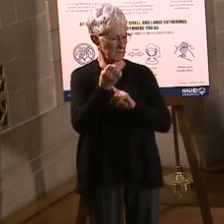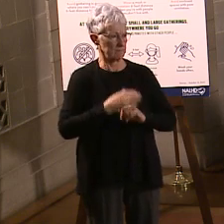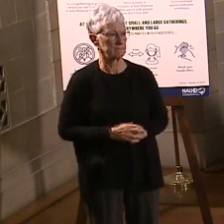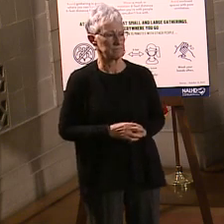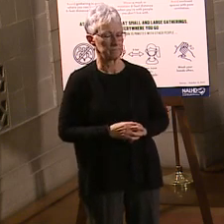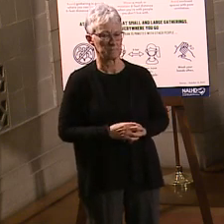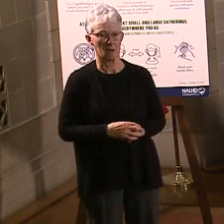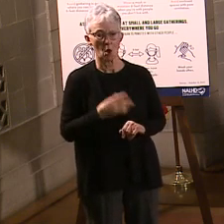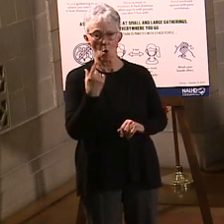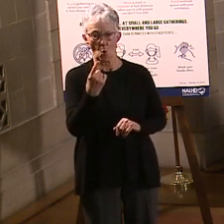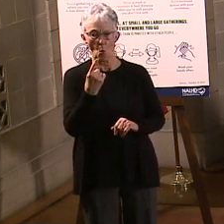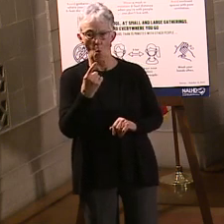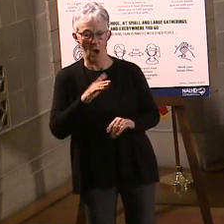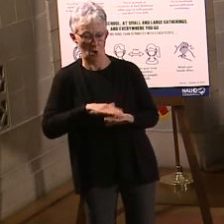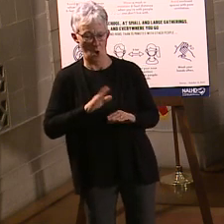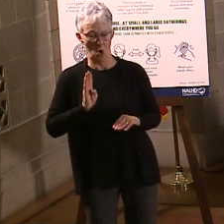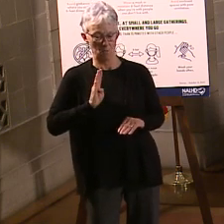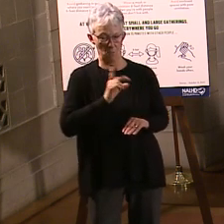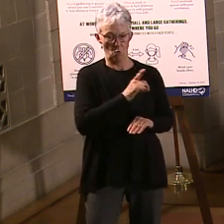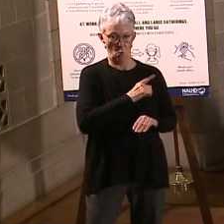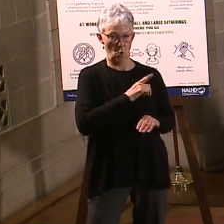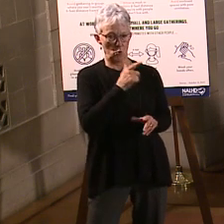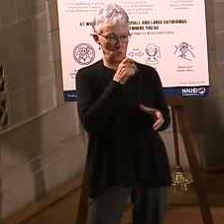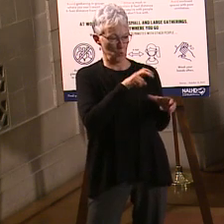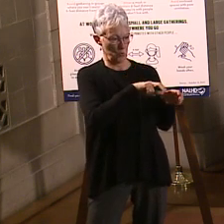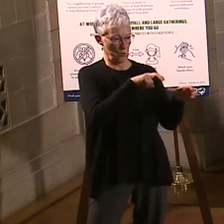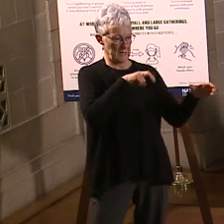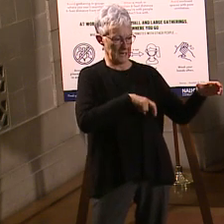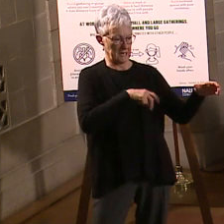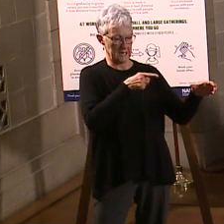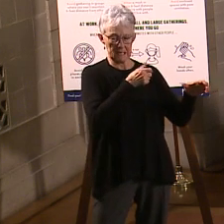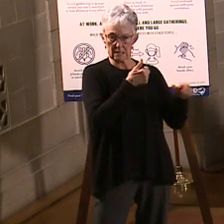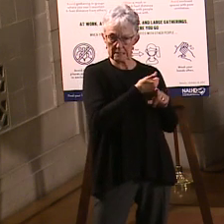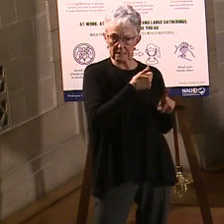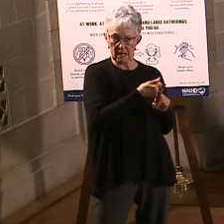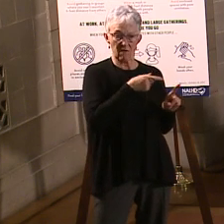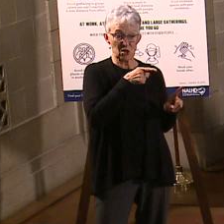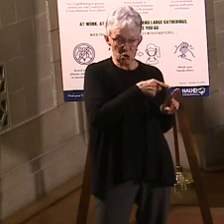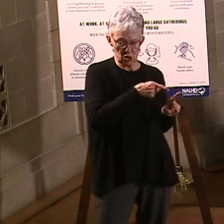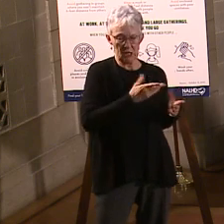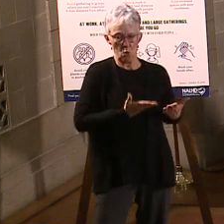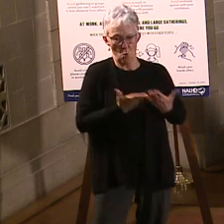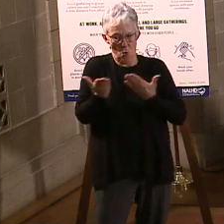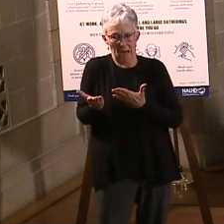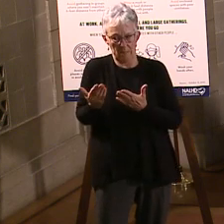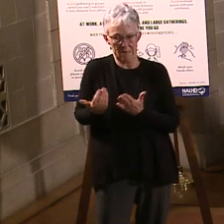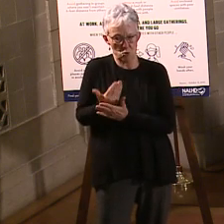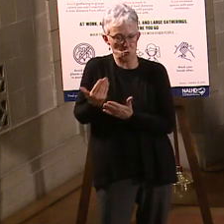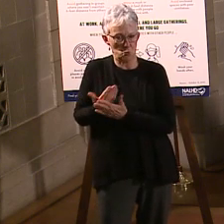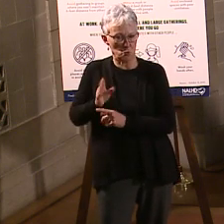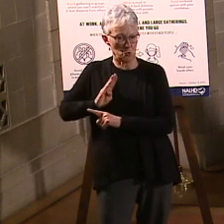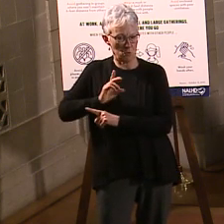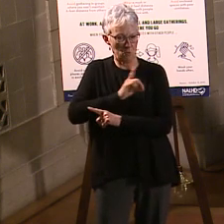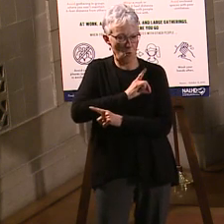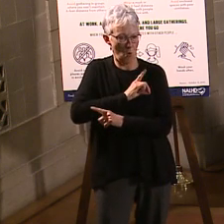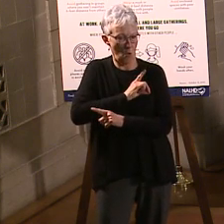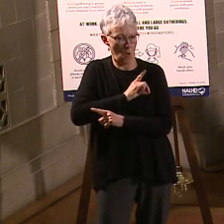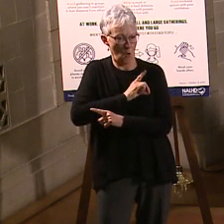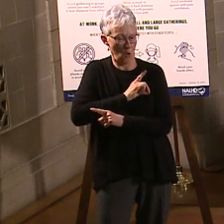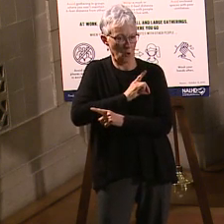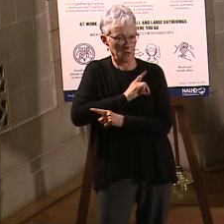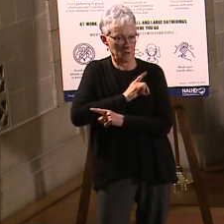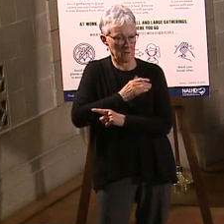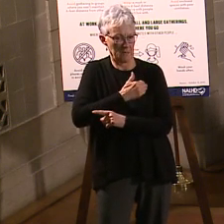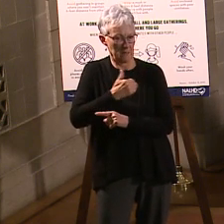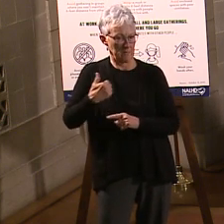board members who was a woman recommended one of the incoming board members. And I might point out that this group, again, also misspelled the name of people.